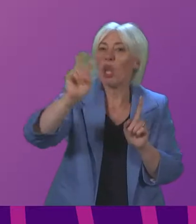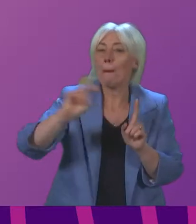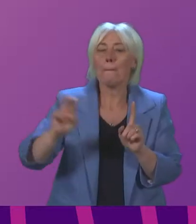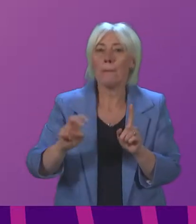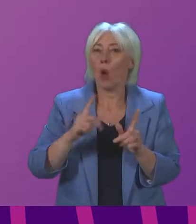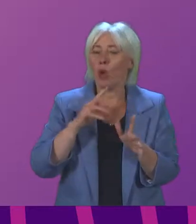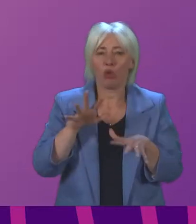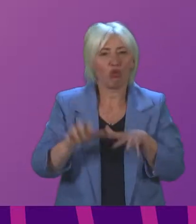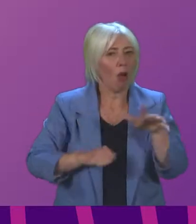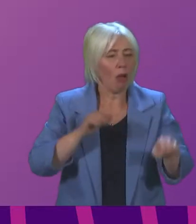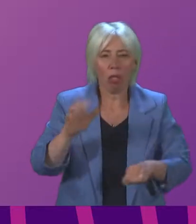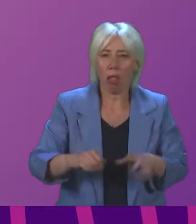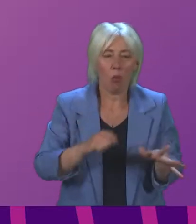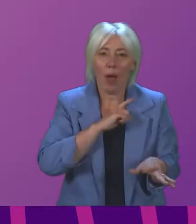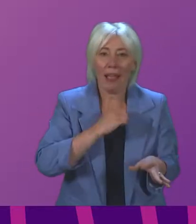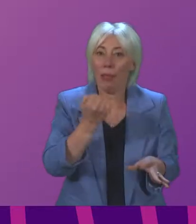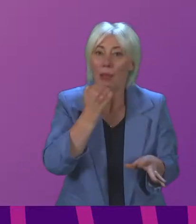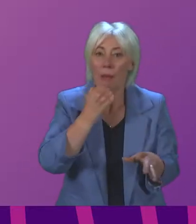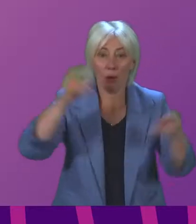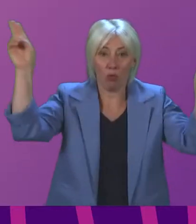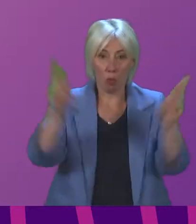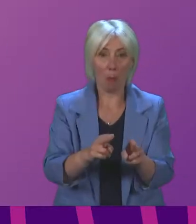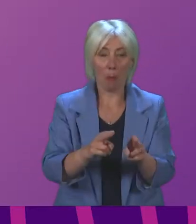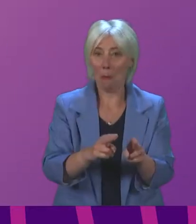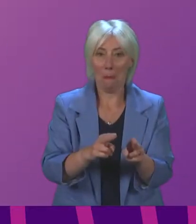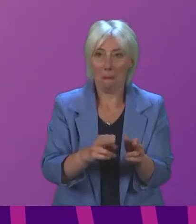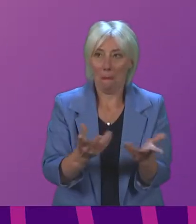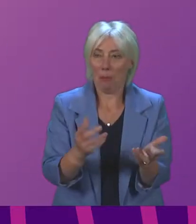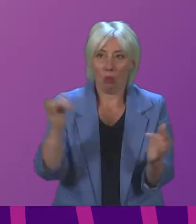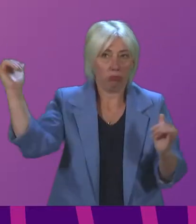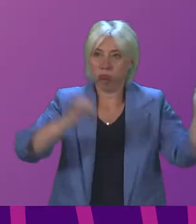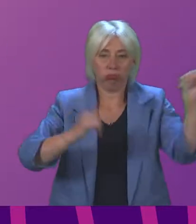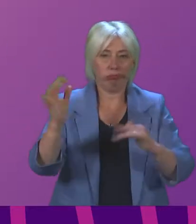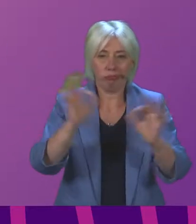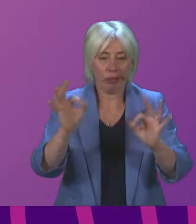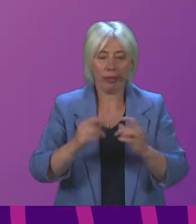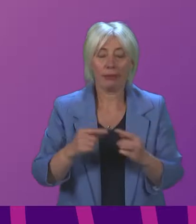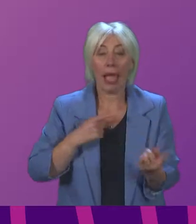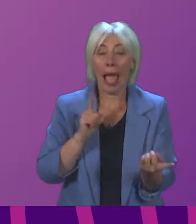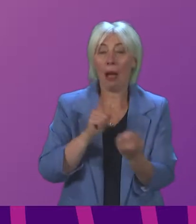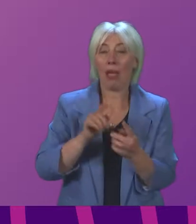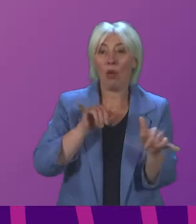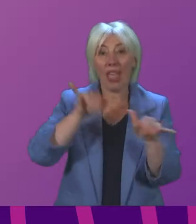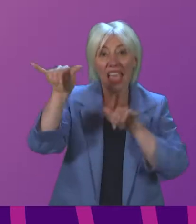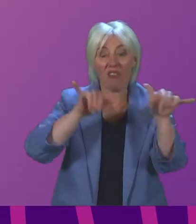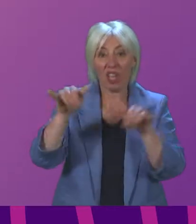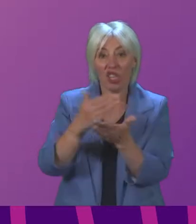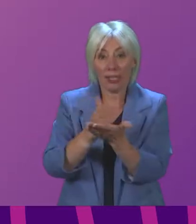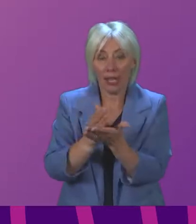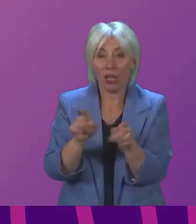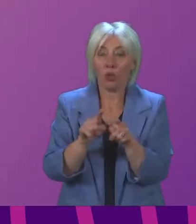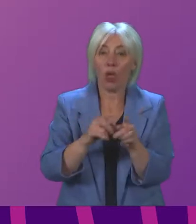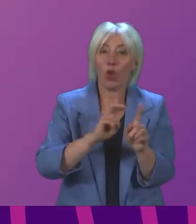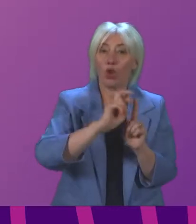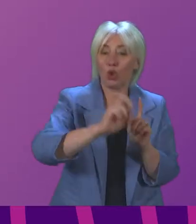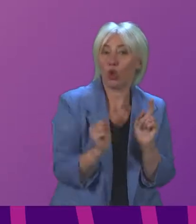struggle as a visitor tap was turned off overnight. This week, I've met with the aviation sector and with Mark Crothill from the Scottish Tourism Alliance.